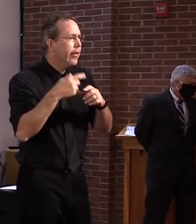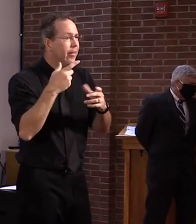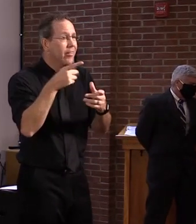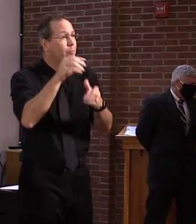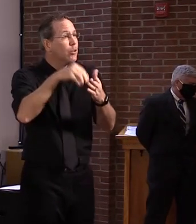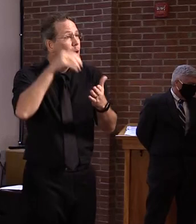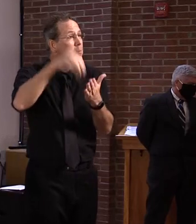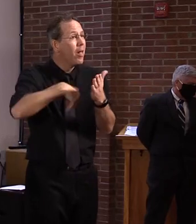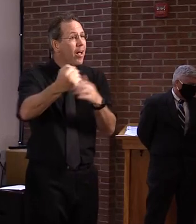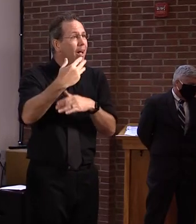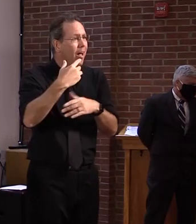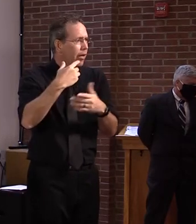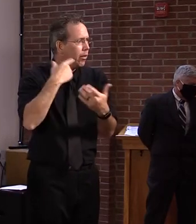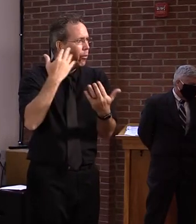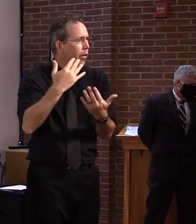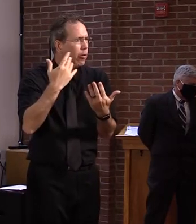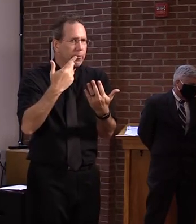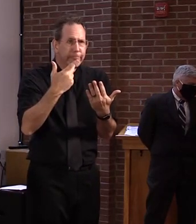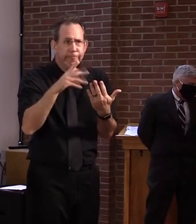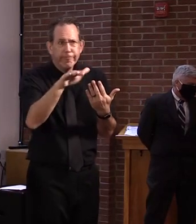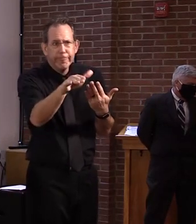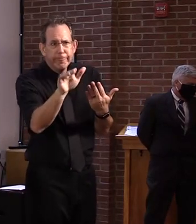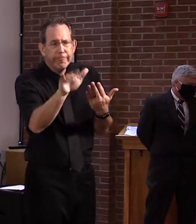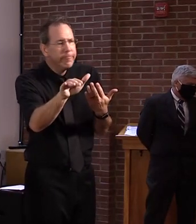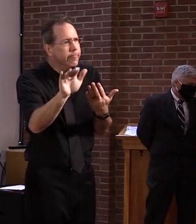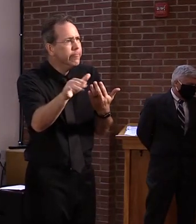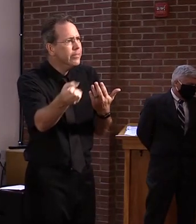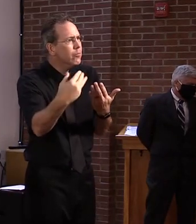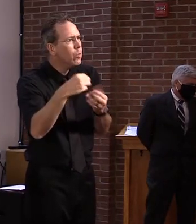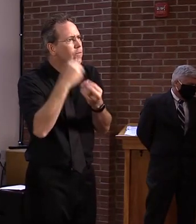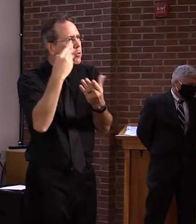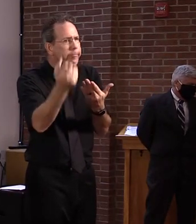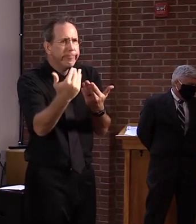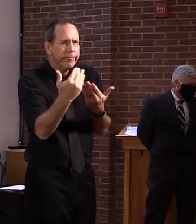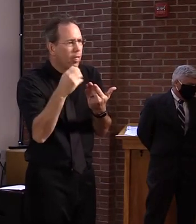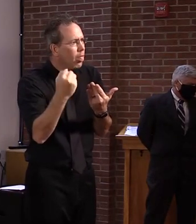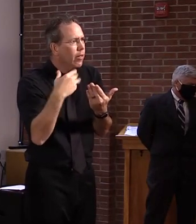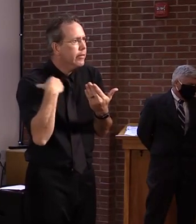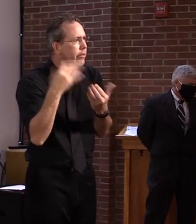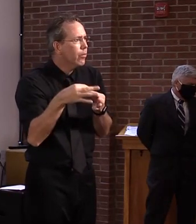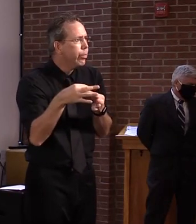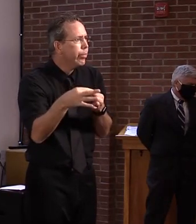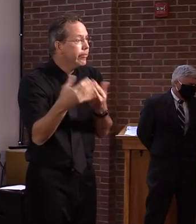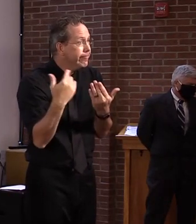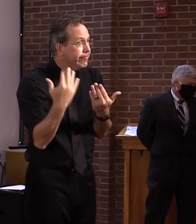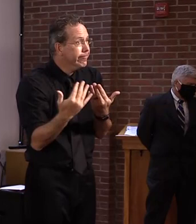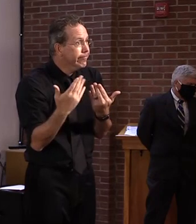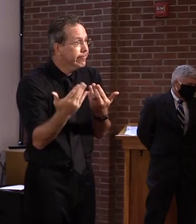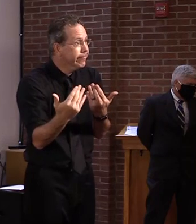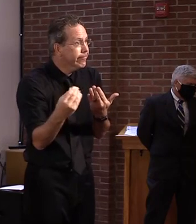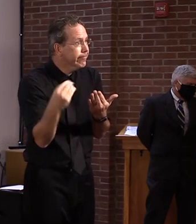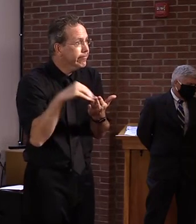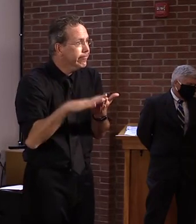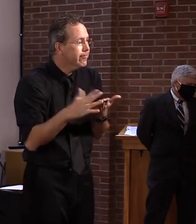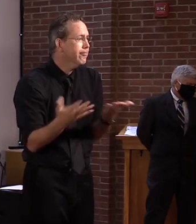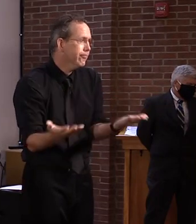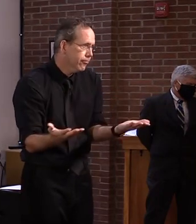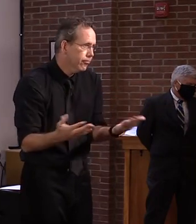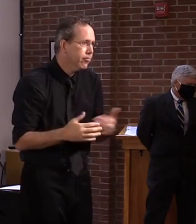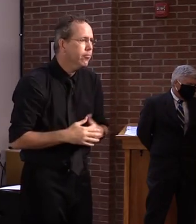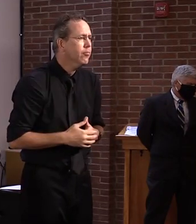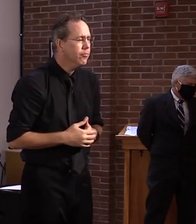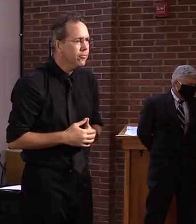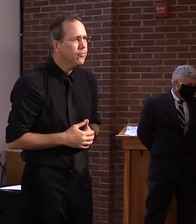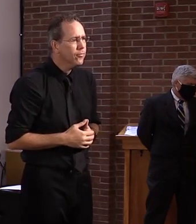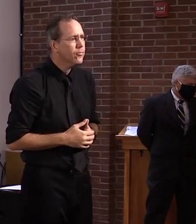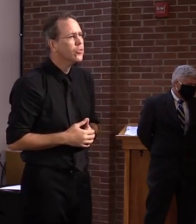the claimant doesn't reach back out to us. And so it does hang out there for a while. So again, we're kind of trying